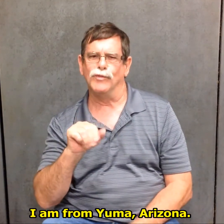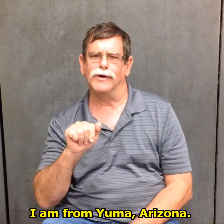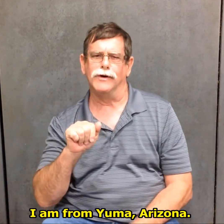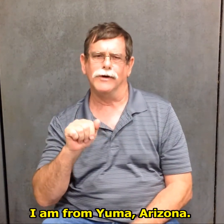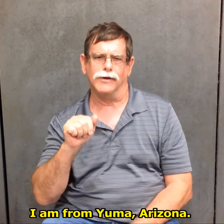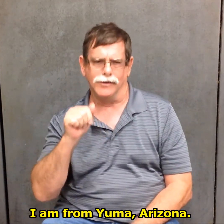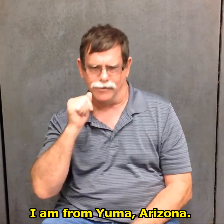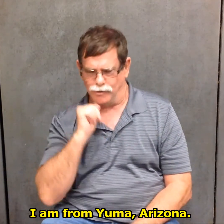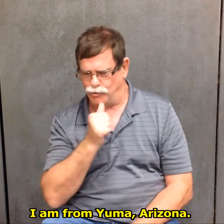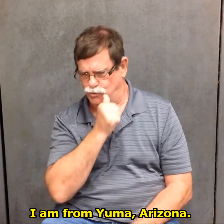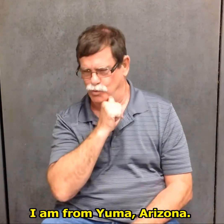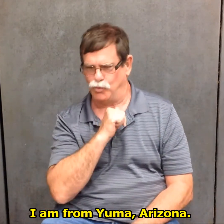I'm from Yuma, Arizona.